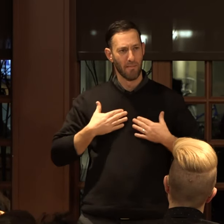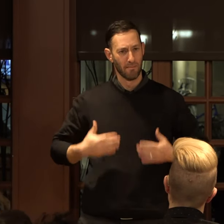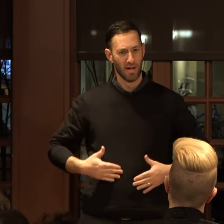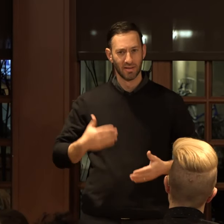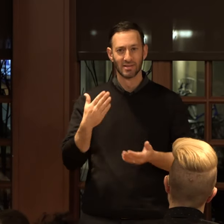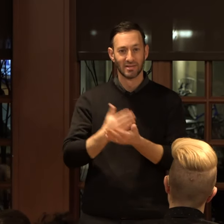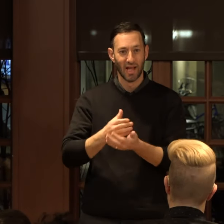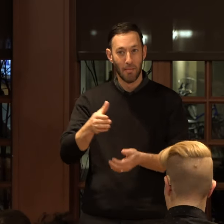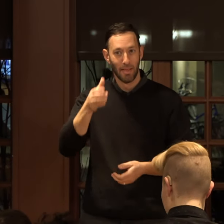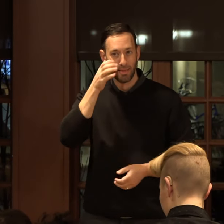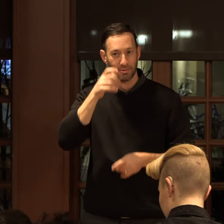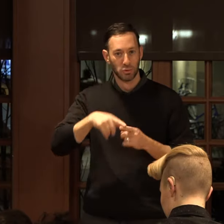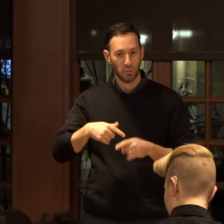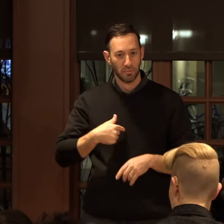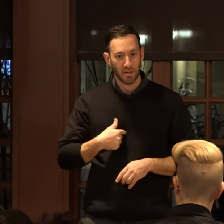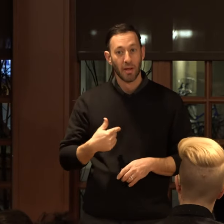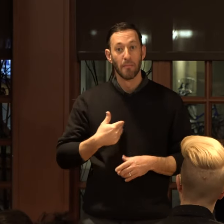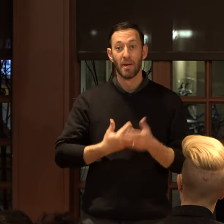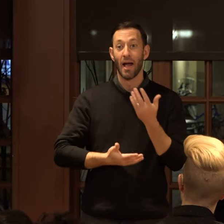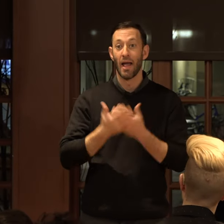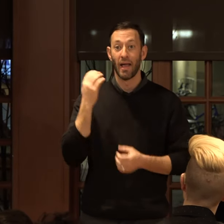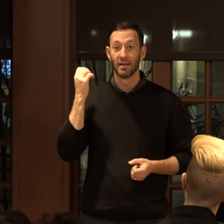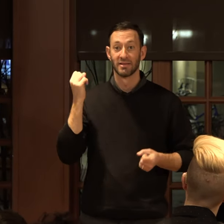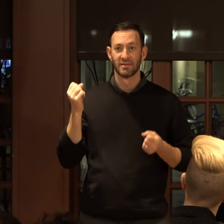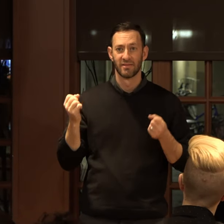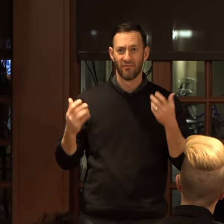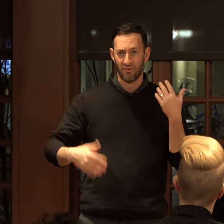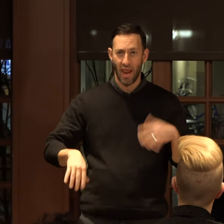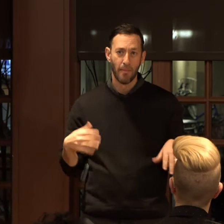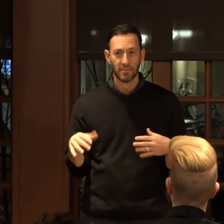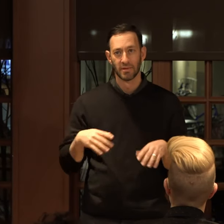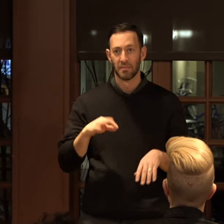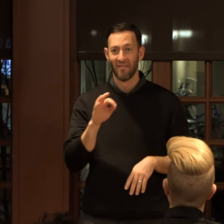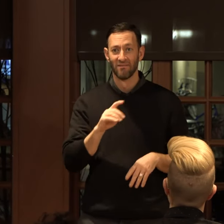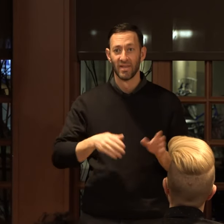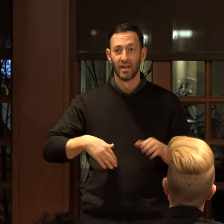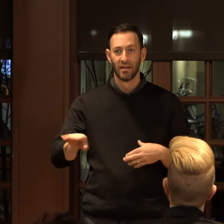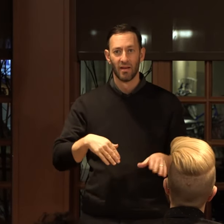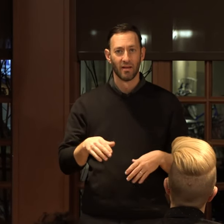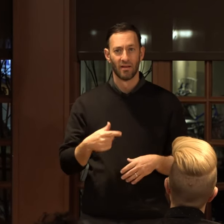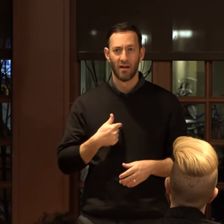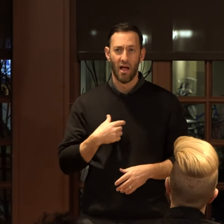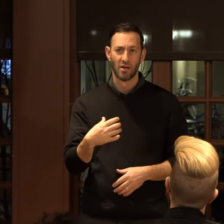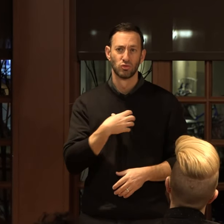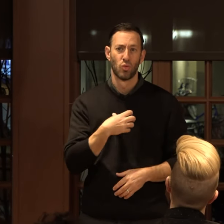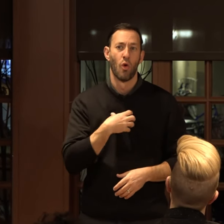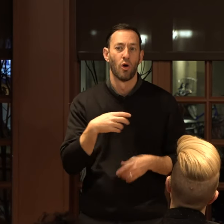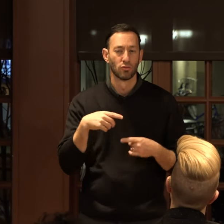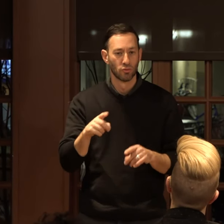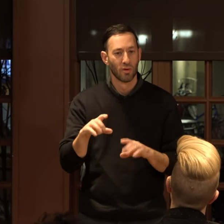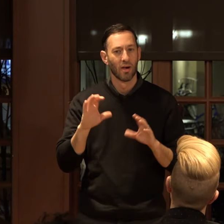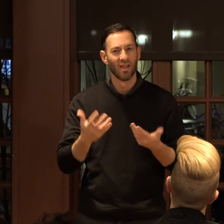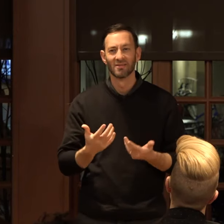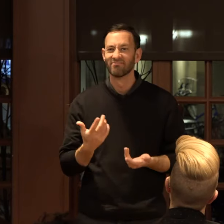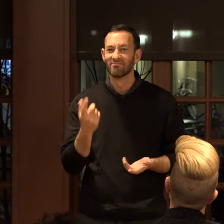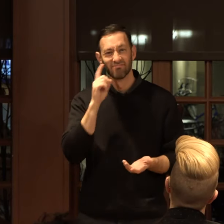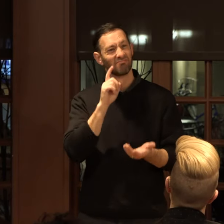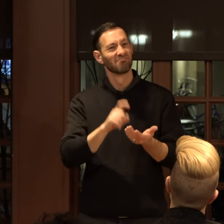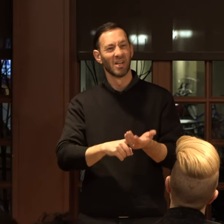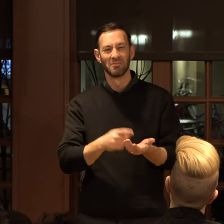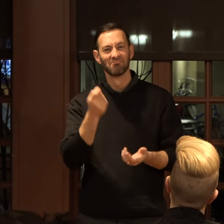stopped listening to me. My hands flapped, my feet kicked, and I squawked through classes. I hardly took notice.